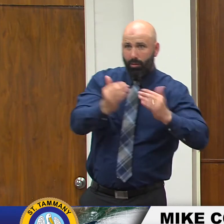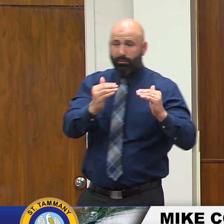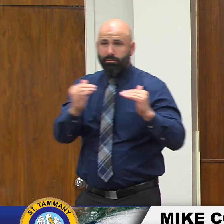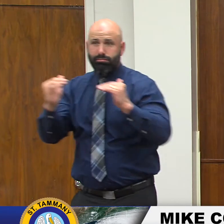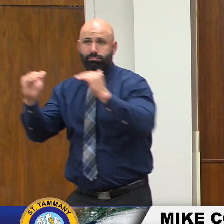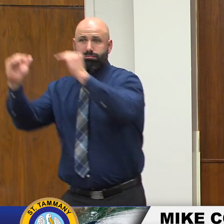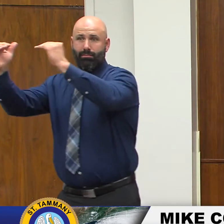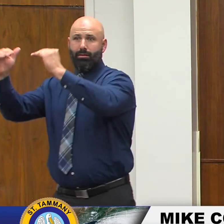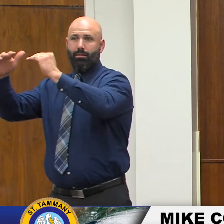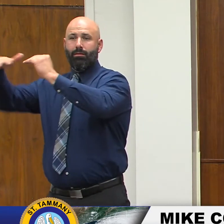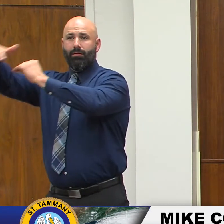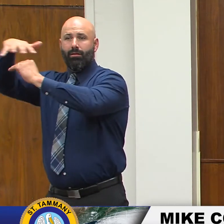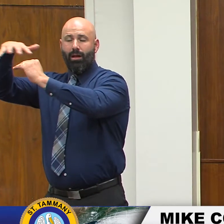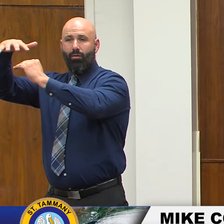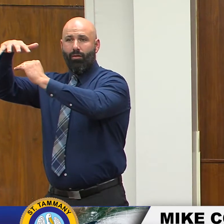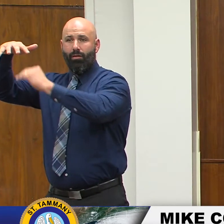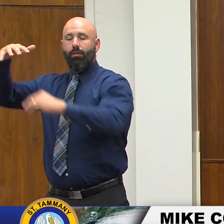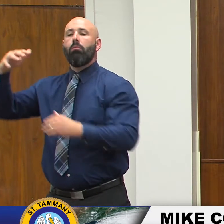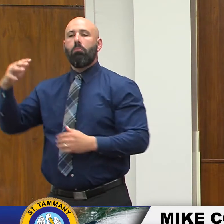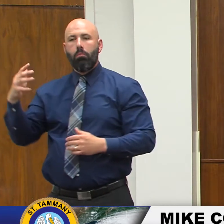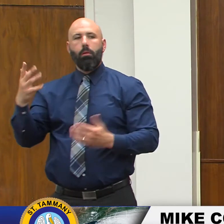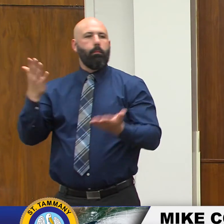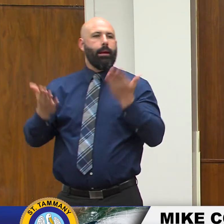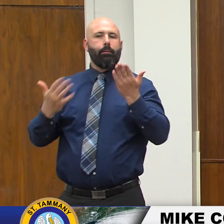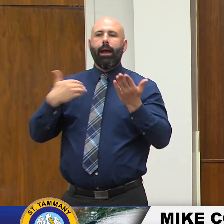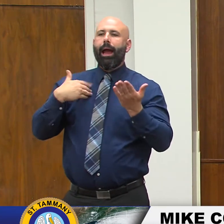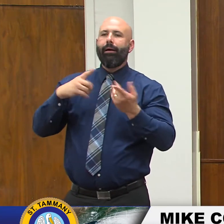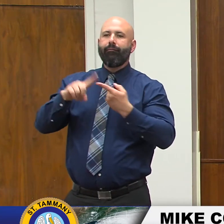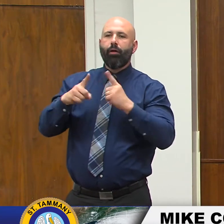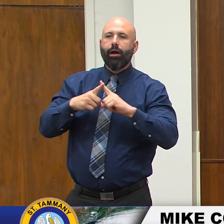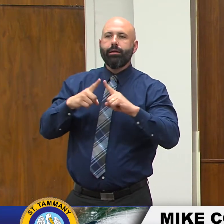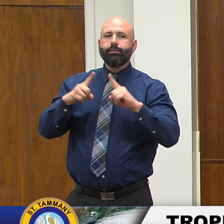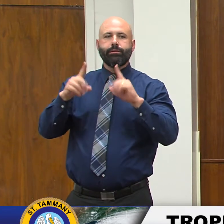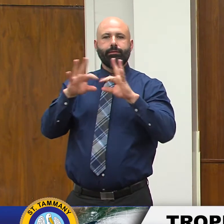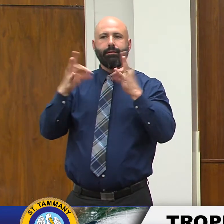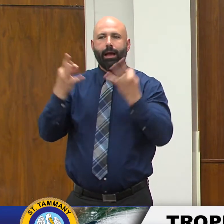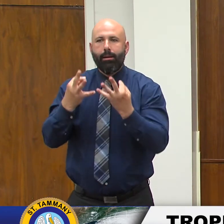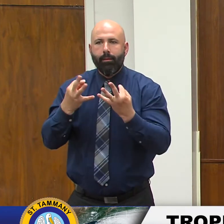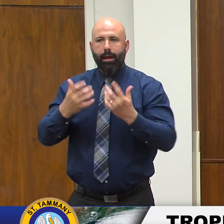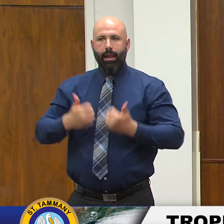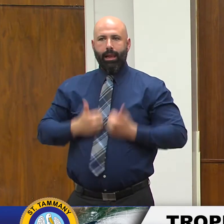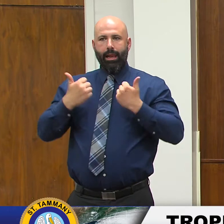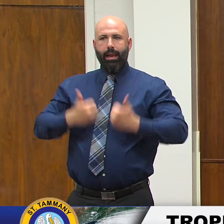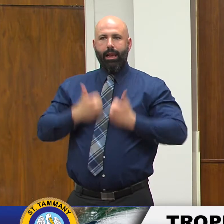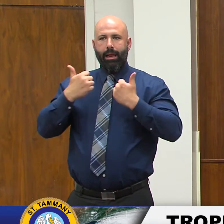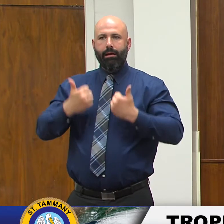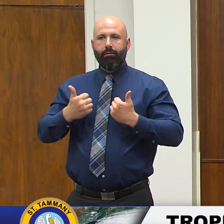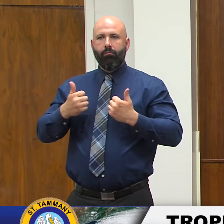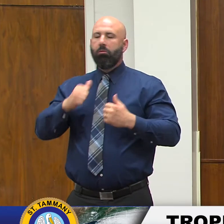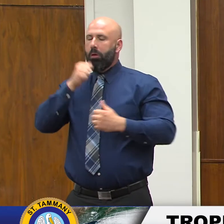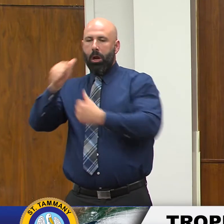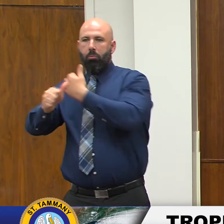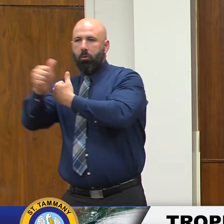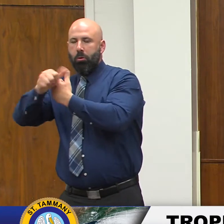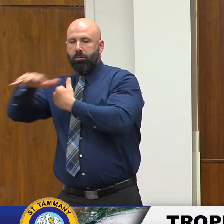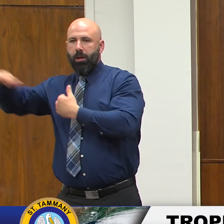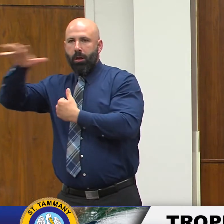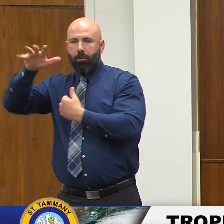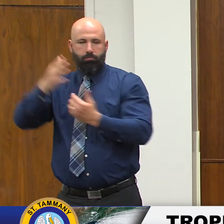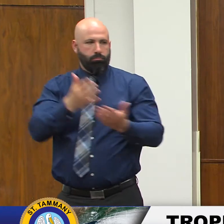if they have relatives or friends that live in out of the risk area that would be that would be uh suggested to them